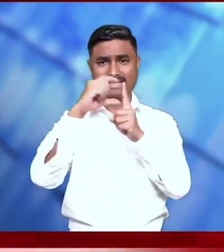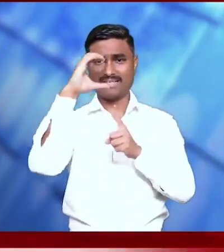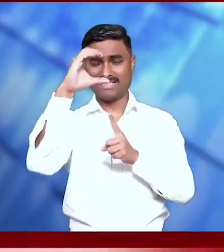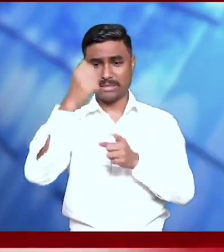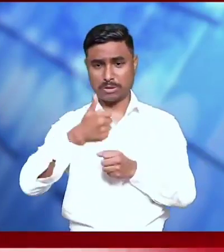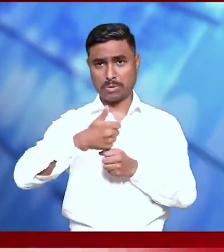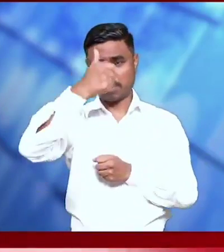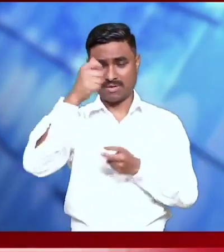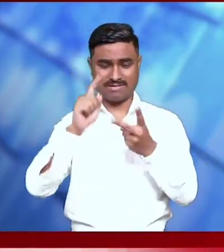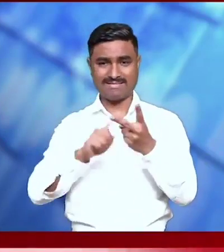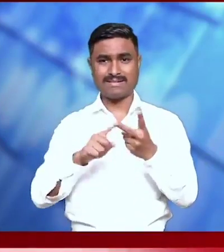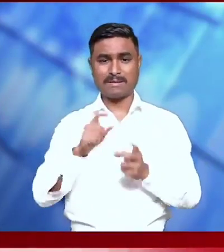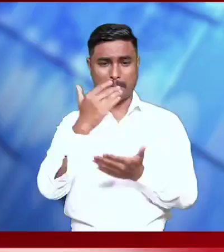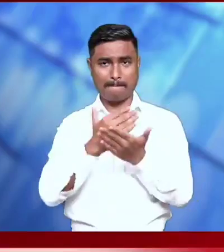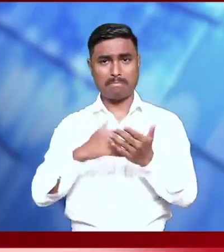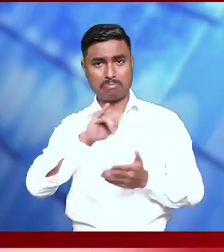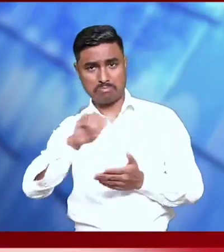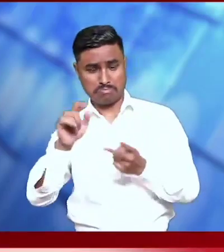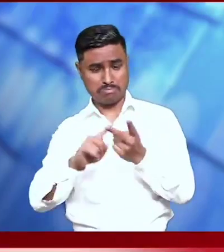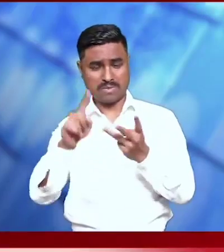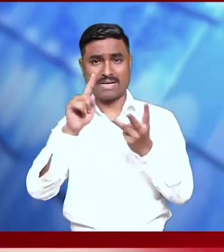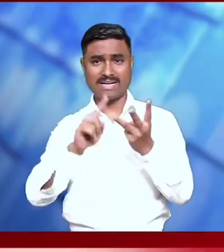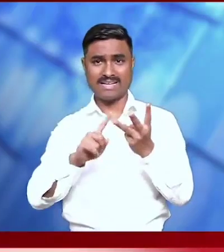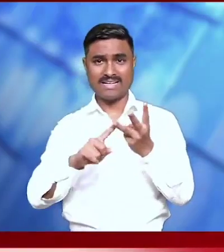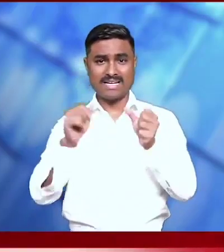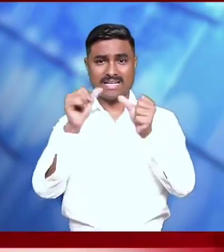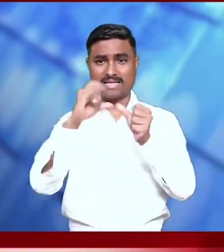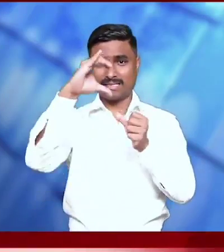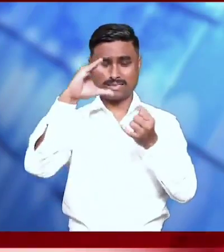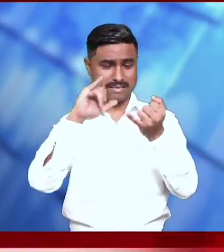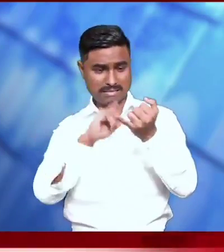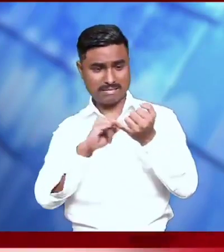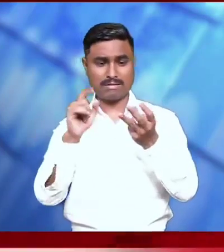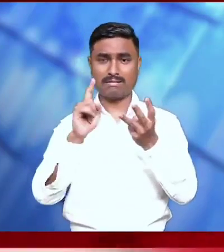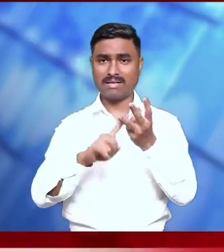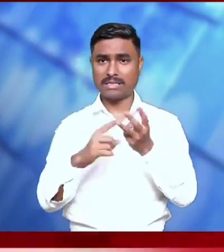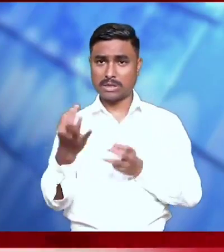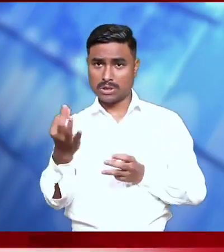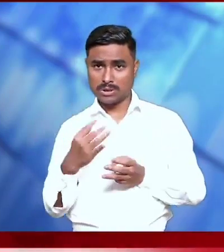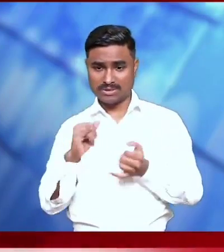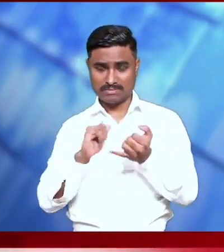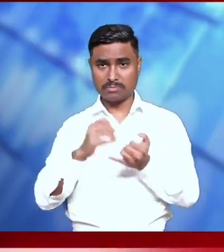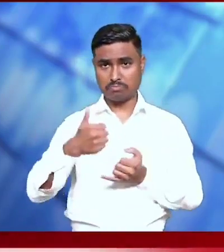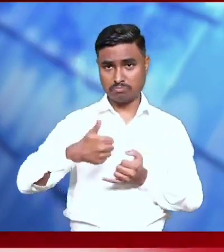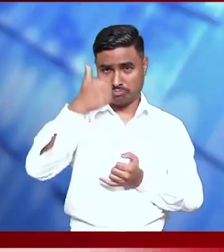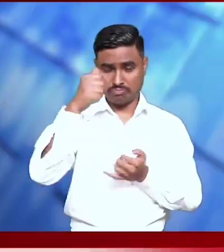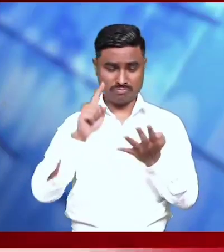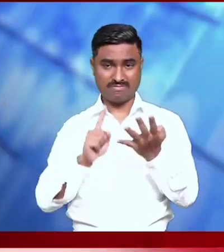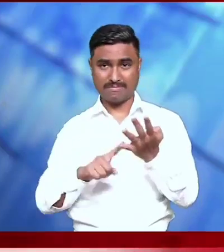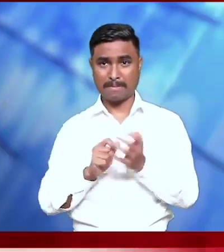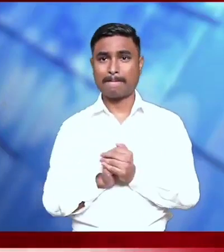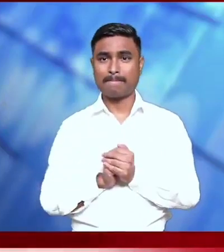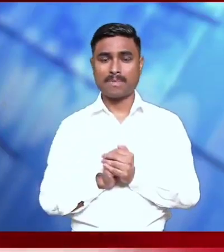The programme also had the presence of additional Chief Secretary Tourism, Sri M.L. Sivastava, Special Secretary Ms.